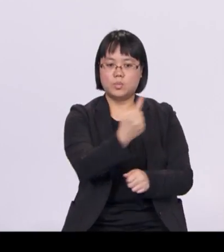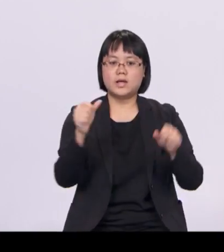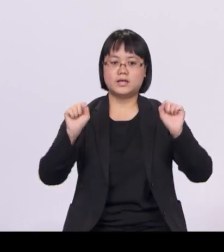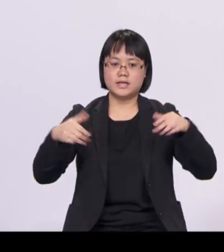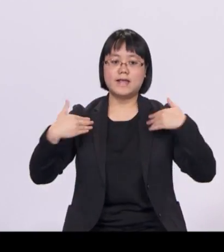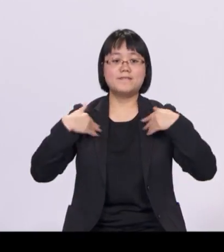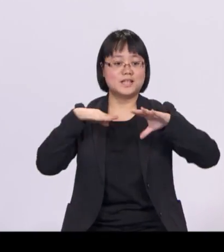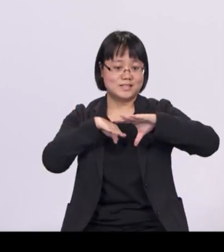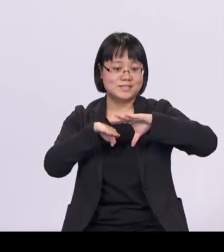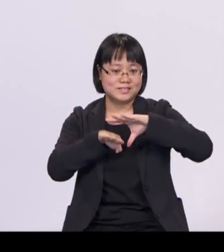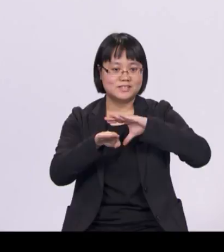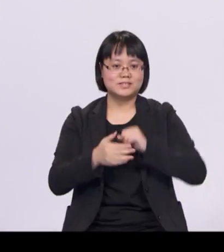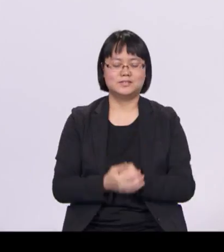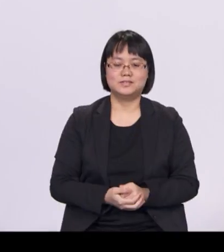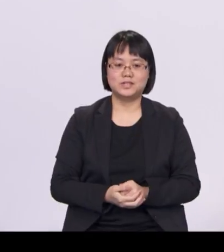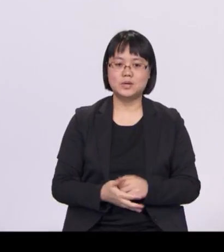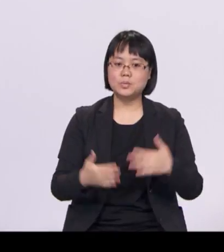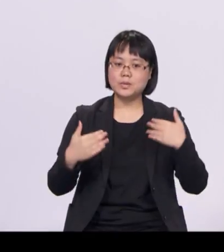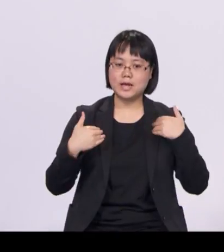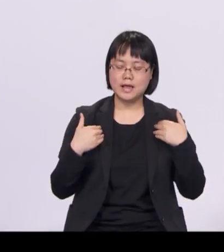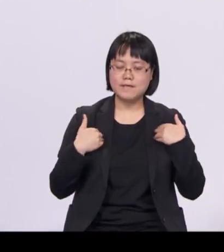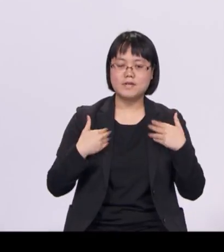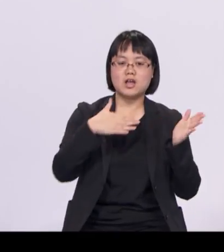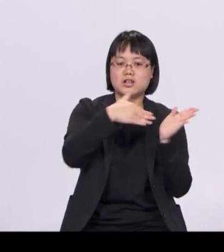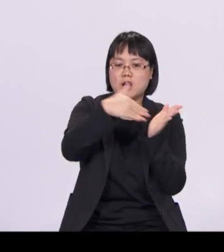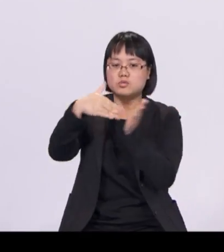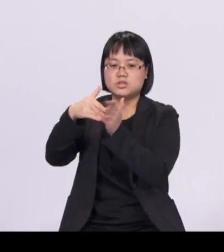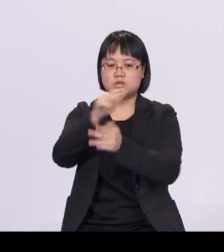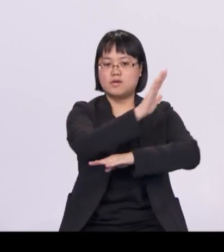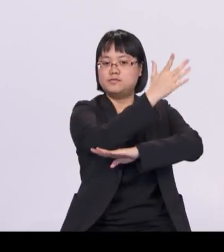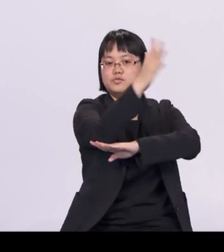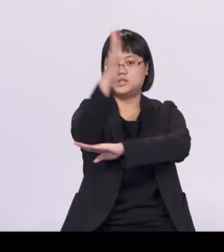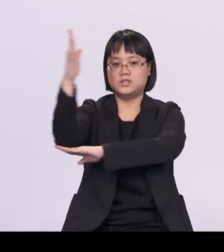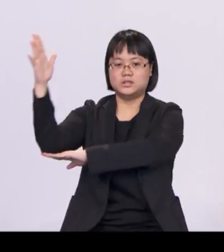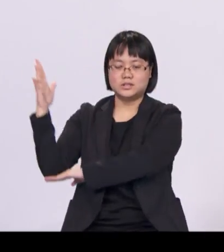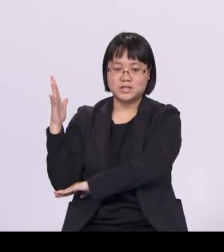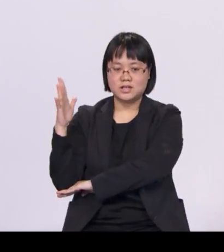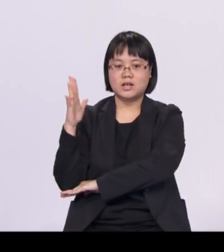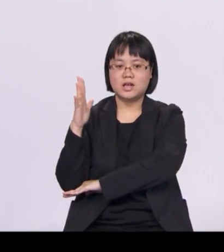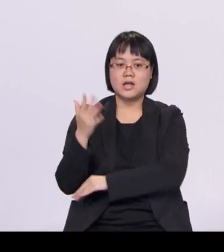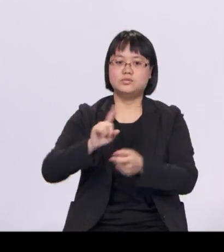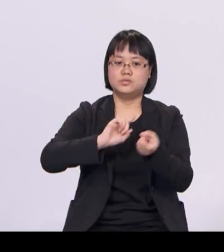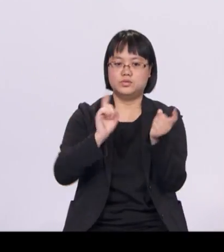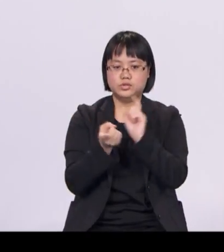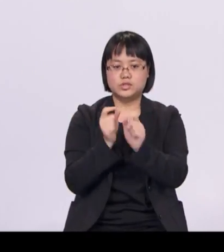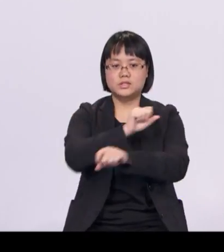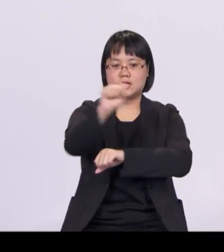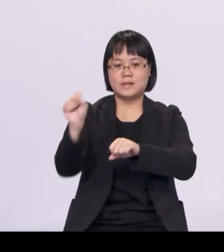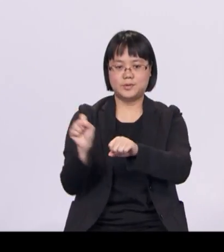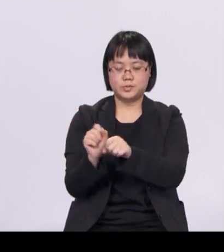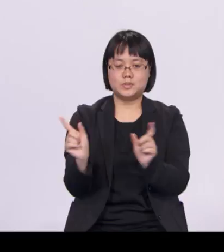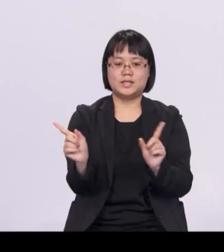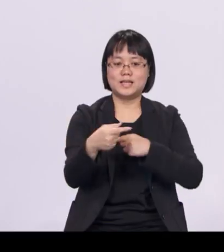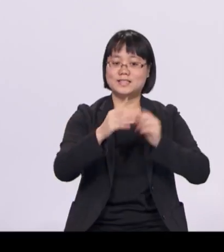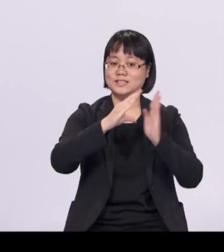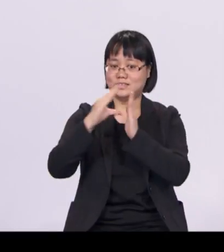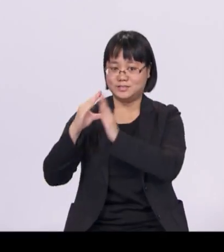We planted thousands of trees and toyed to transform Singapore into a garden city, and now a city in a garden.